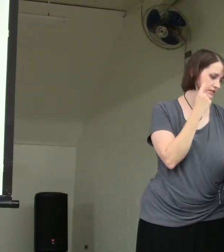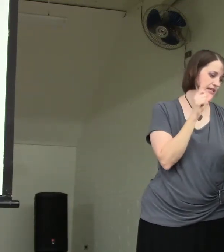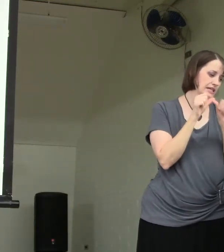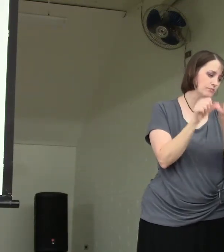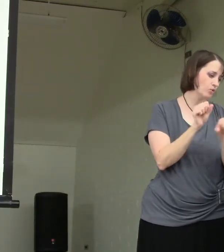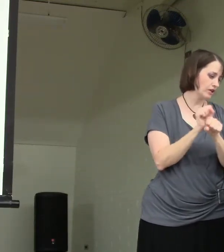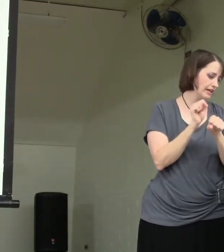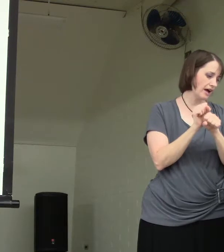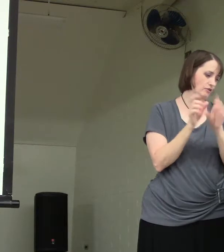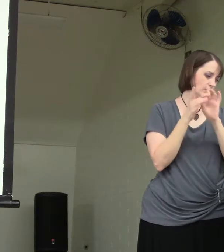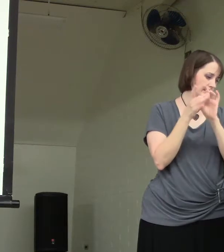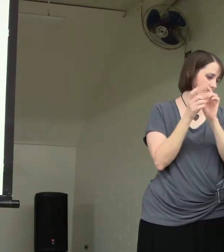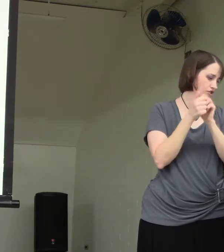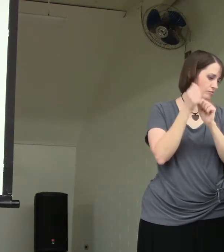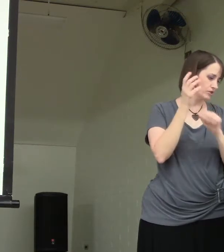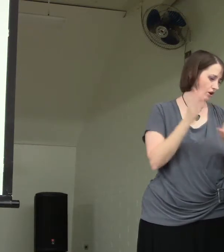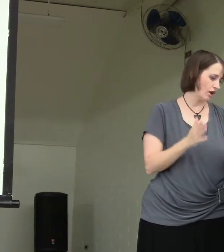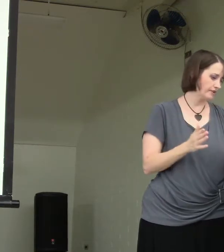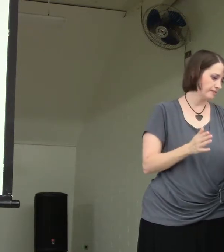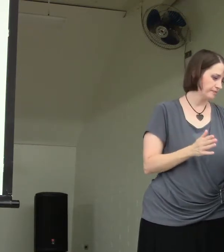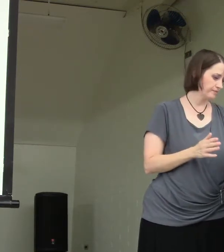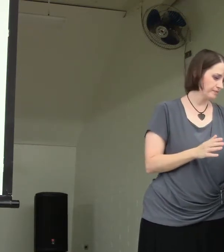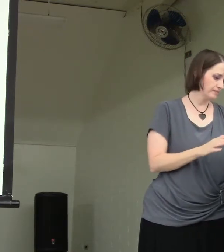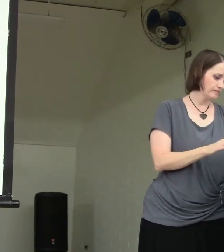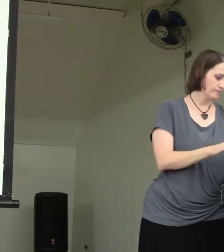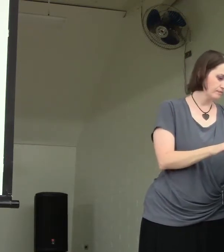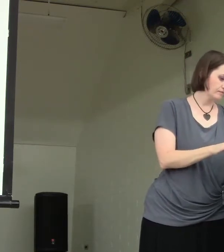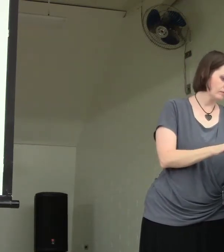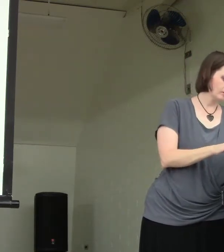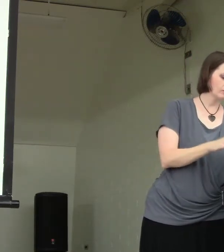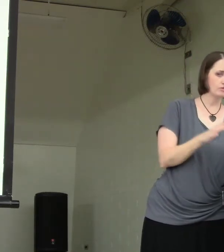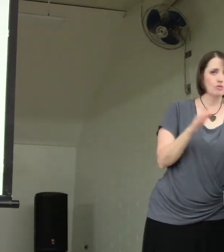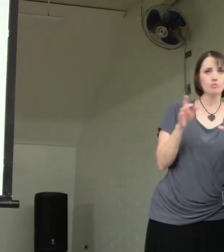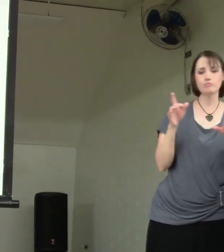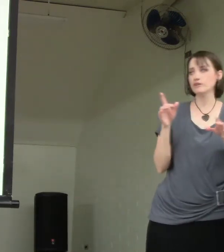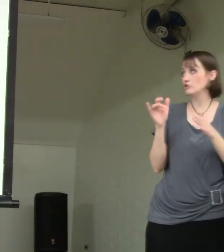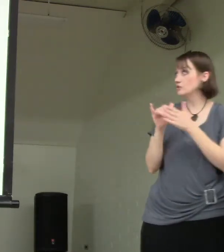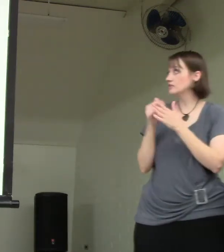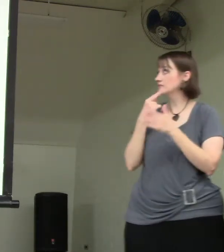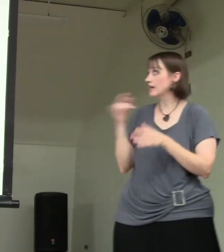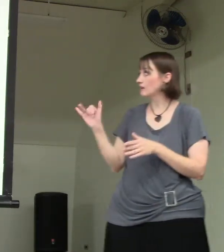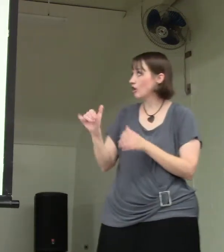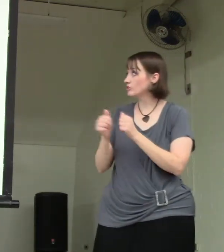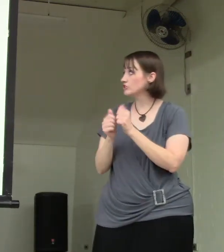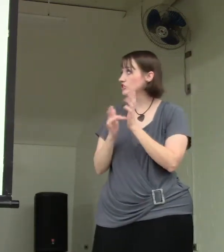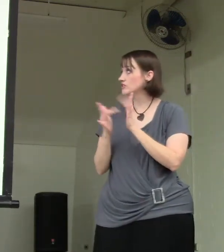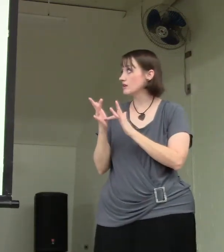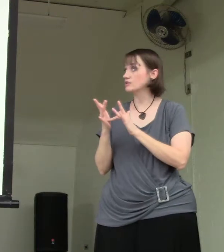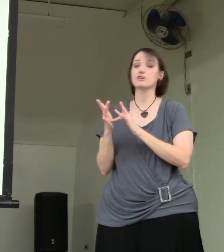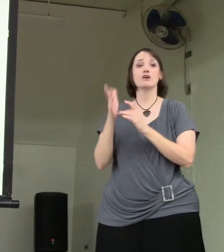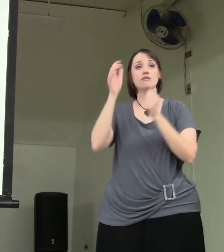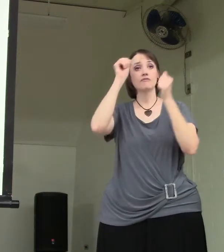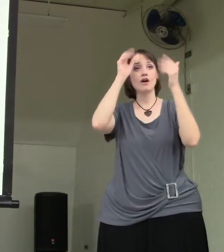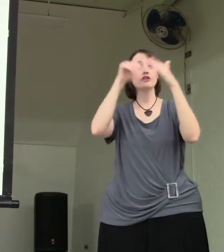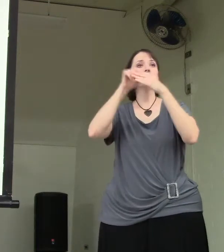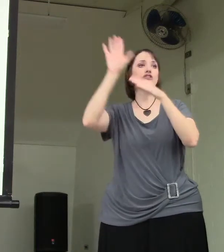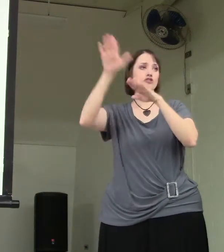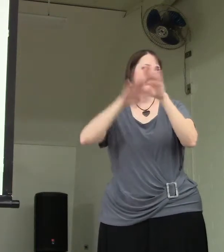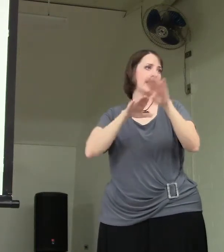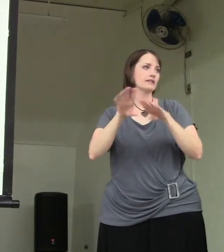Keep working out your relationship with God so that you can say along with Jesus, Father, into your hands